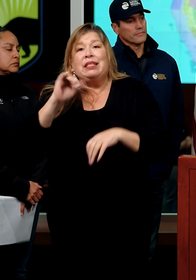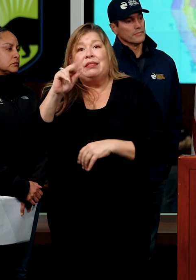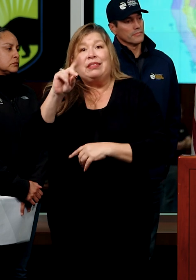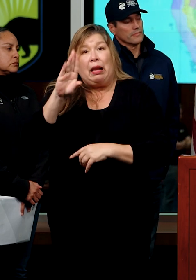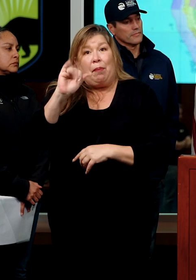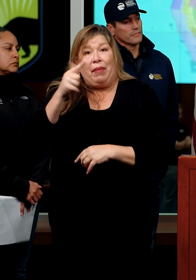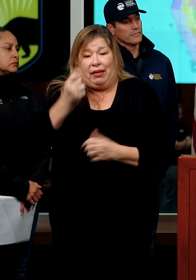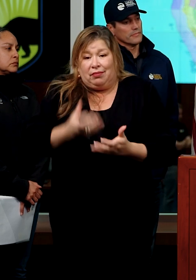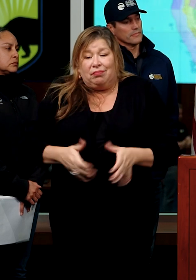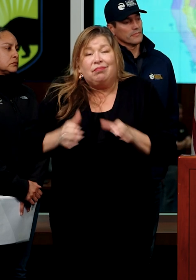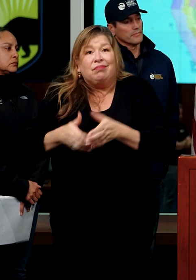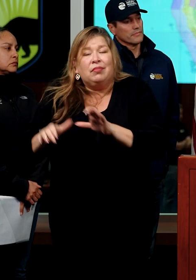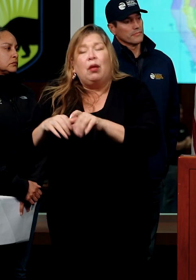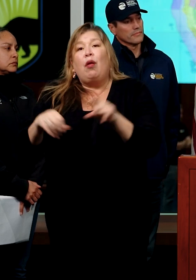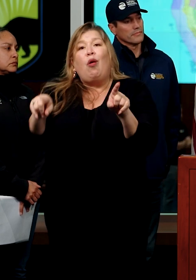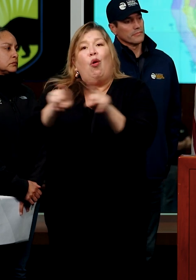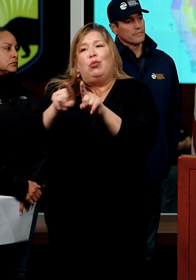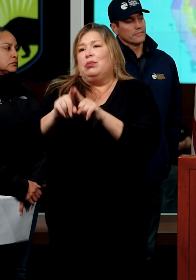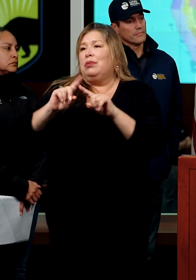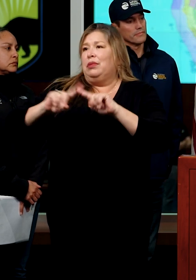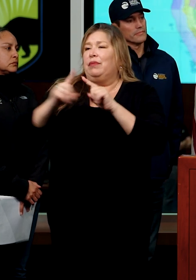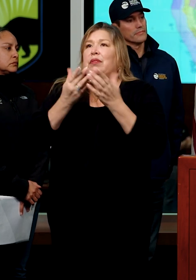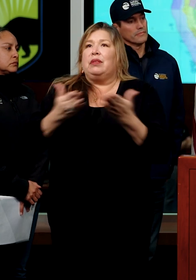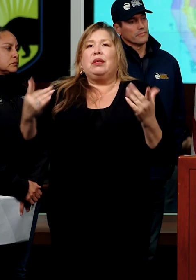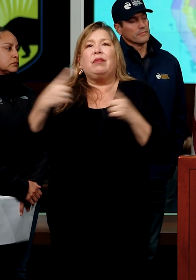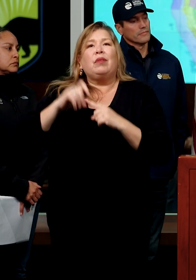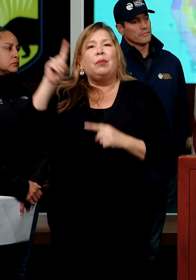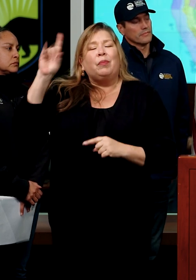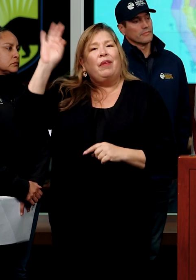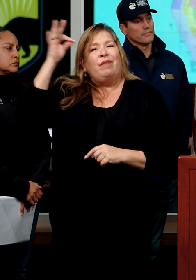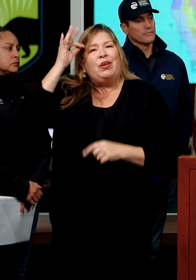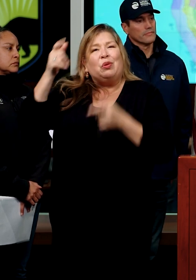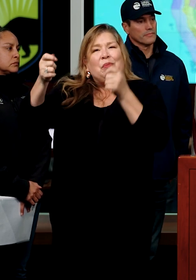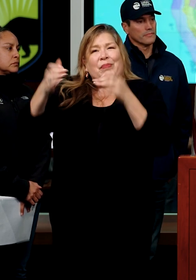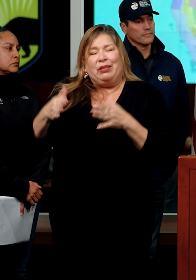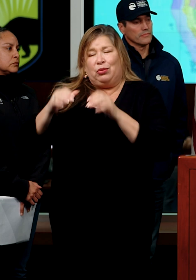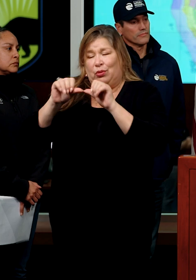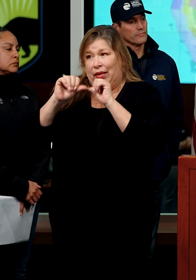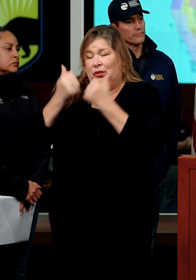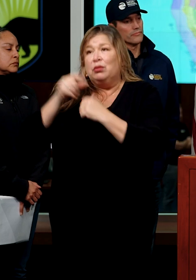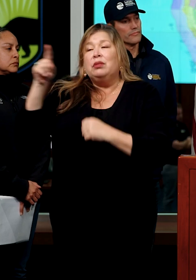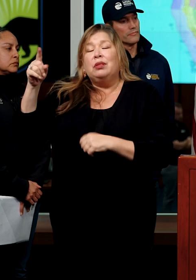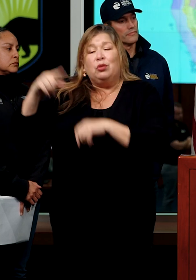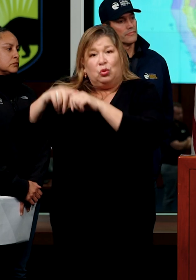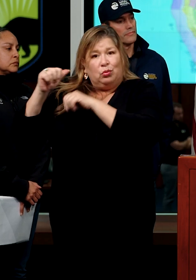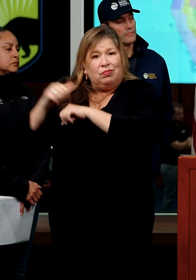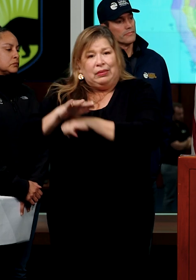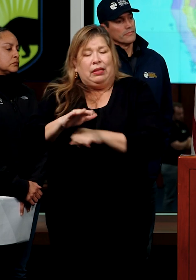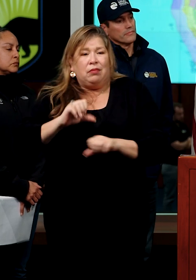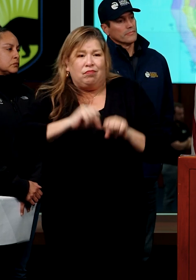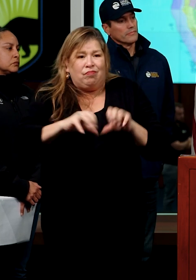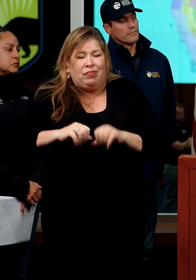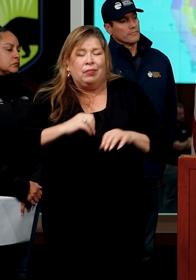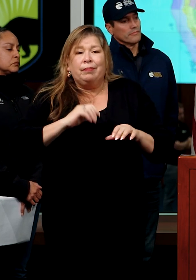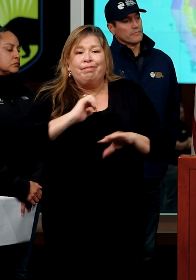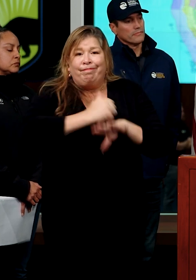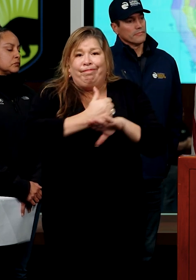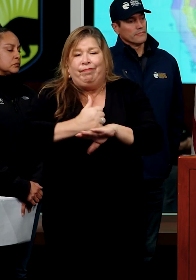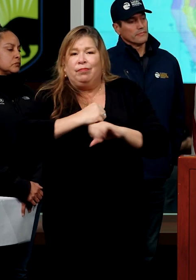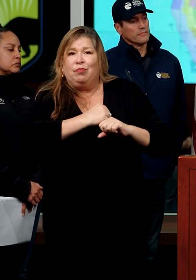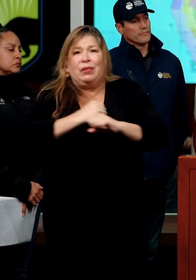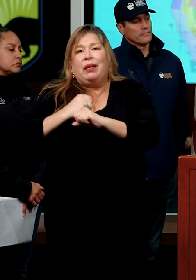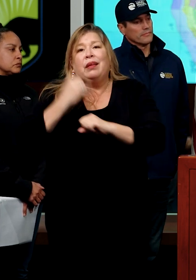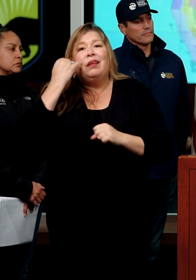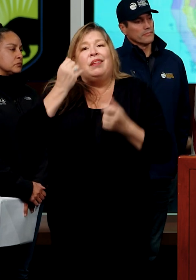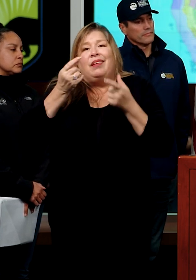and as well as commodities from the federal emergency management area to shore up sheltering should communities